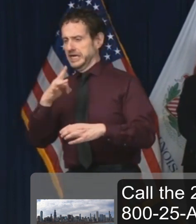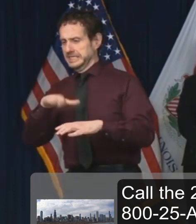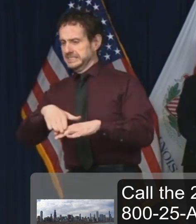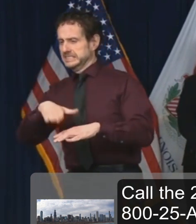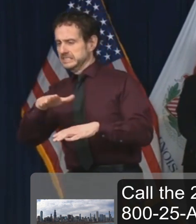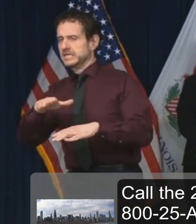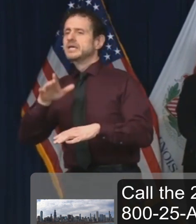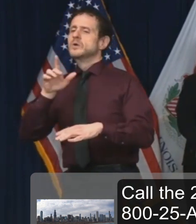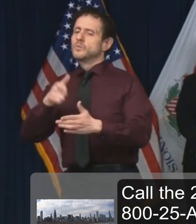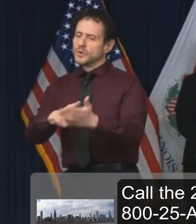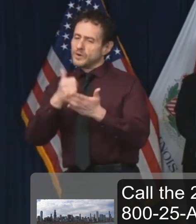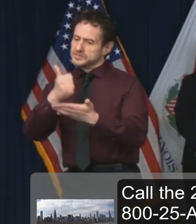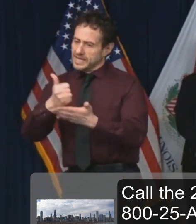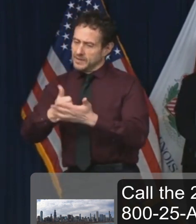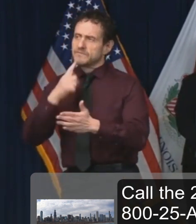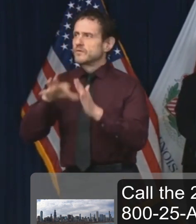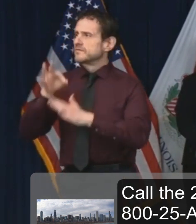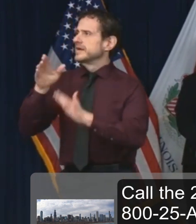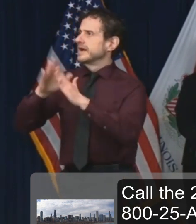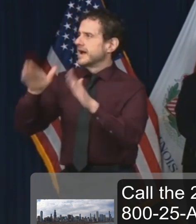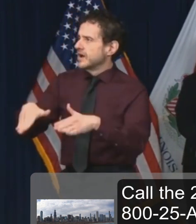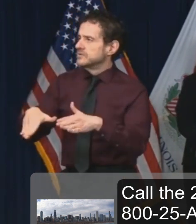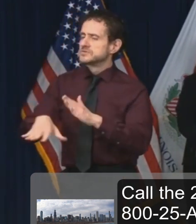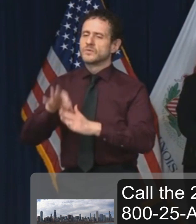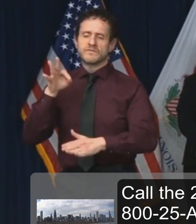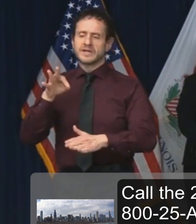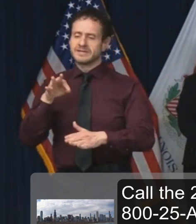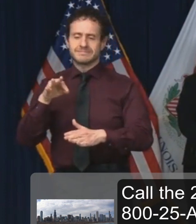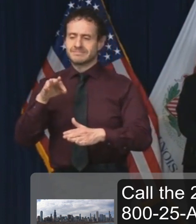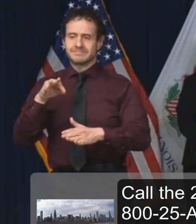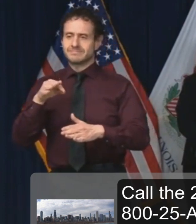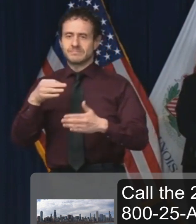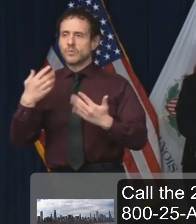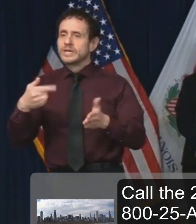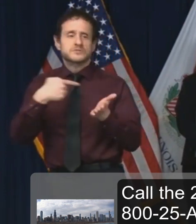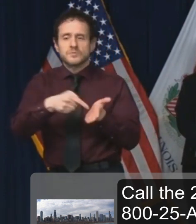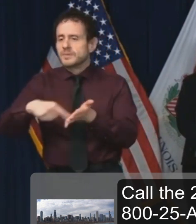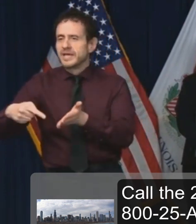other expenses, and we are making every effort to give them what they need.